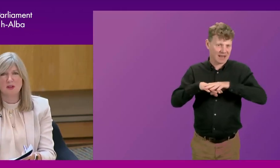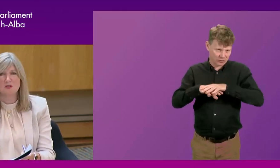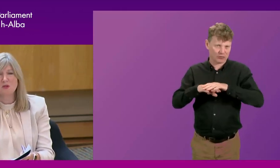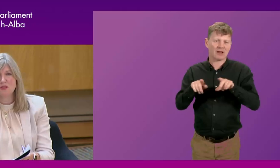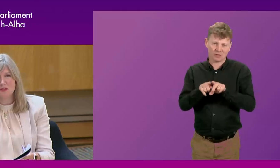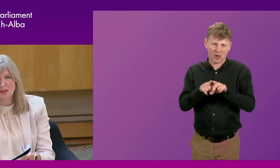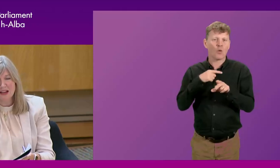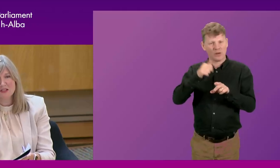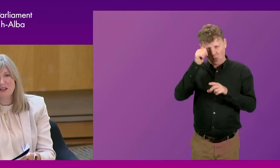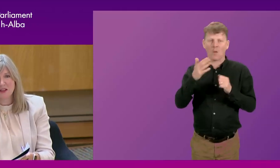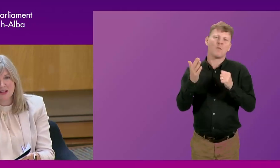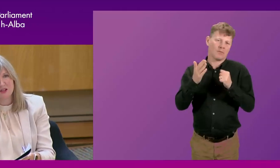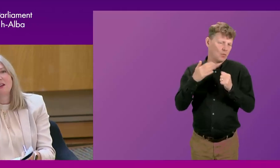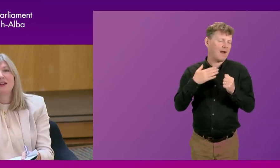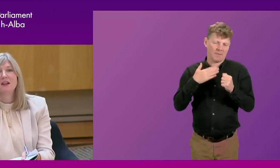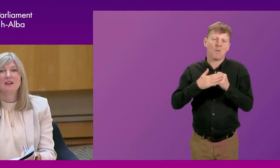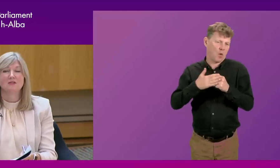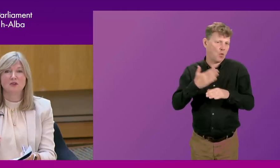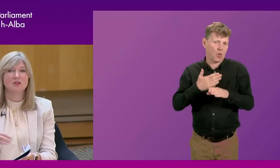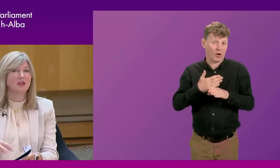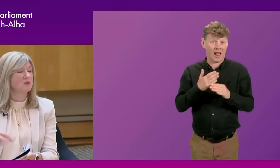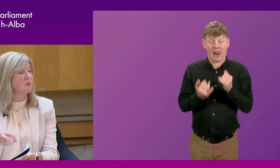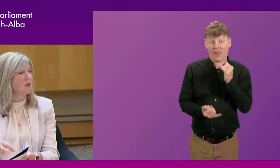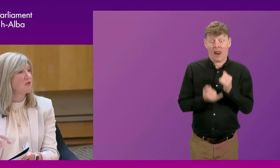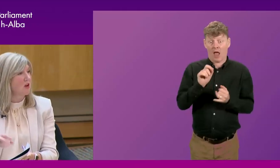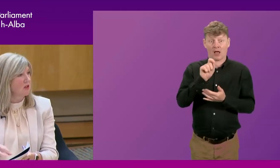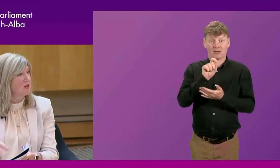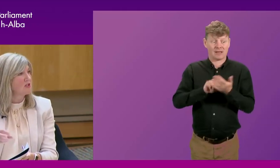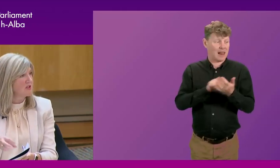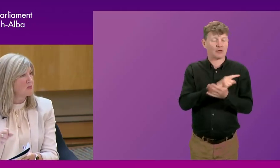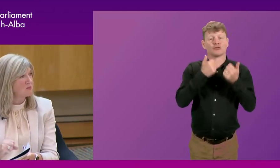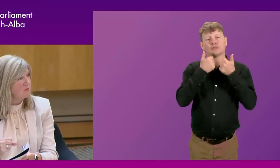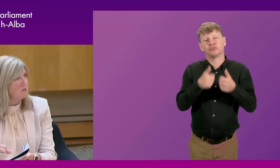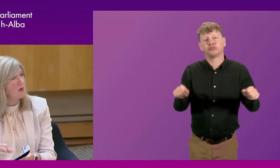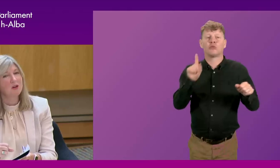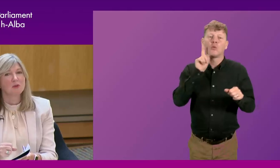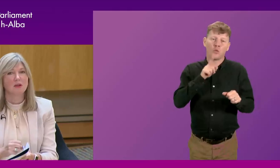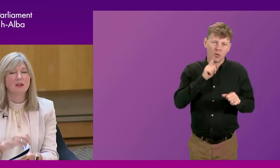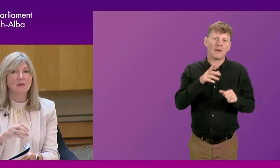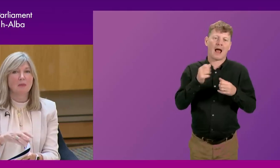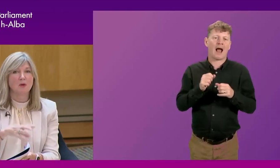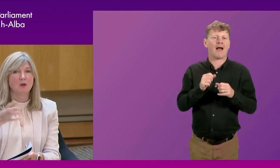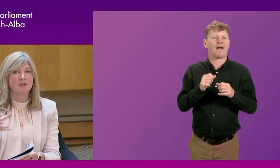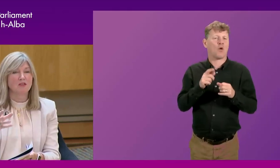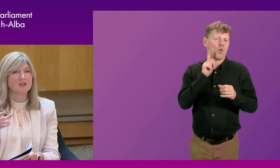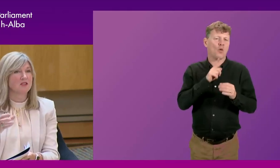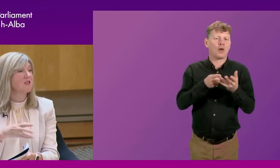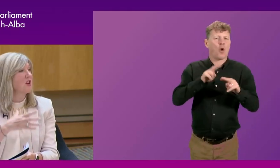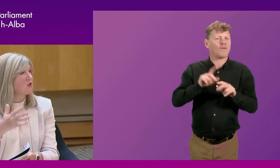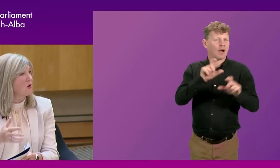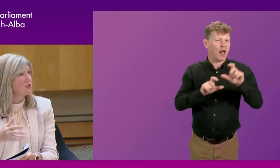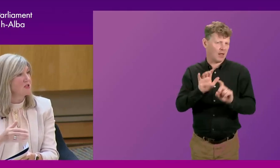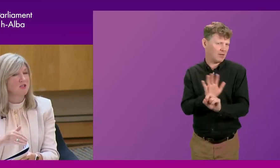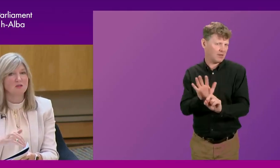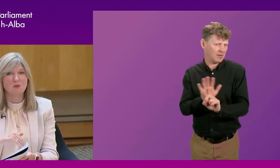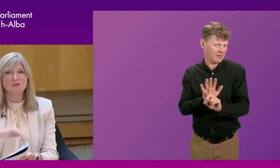work to do. It took until the last election to first elect women of color to this parliament. But one of the things that,